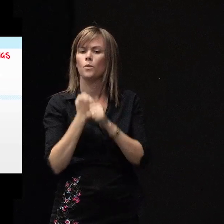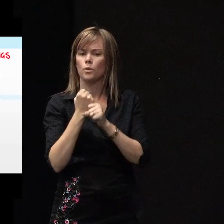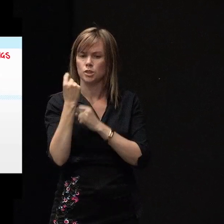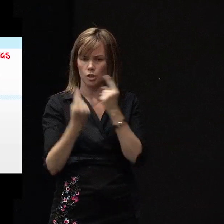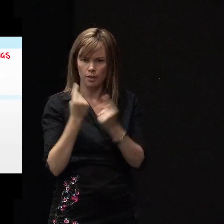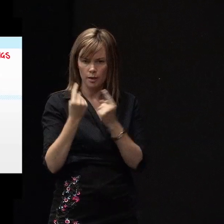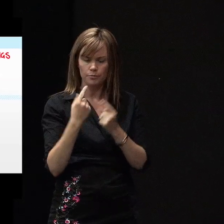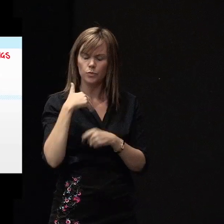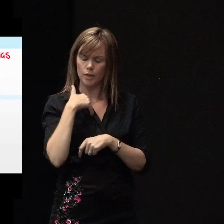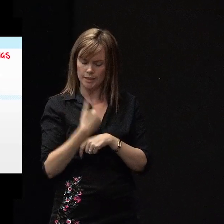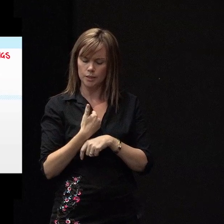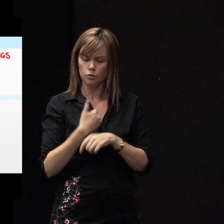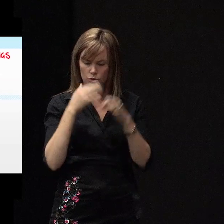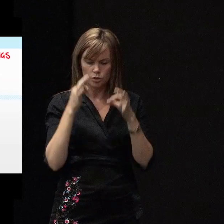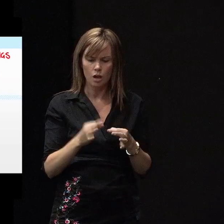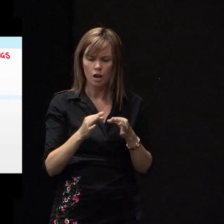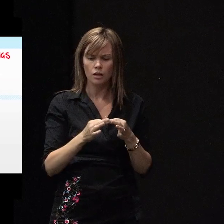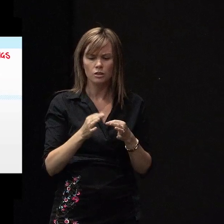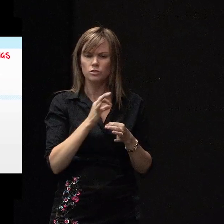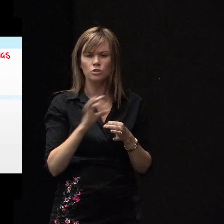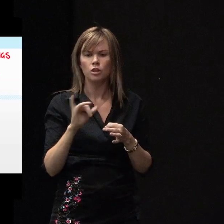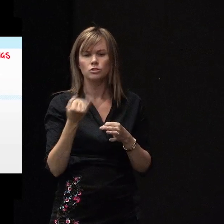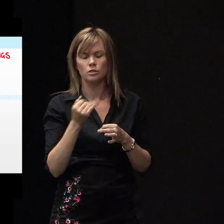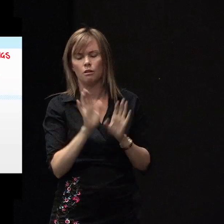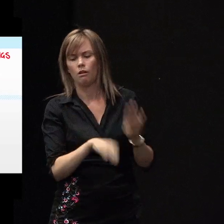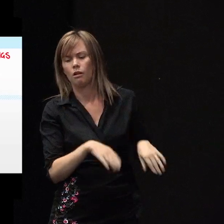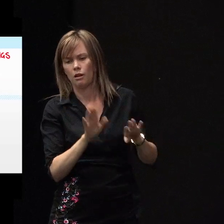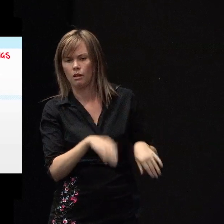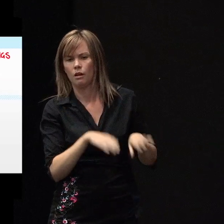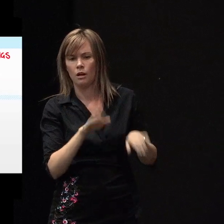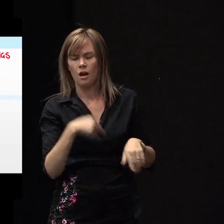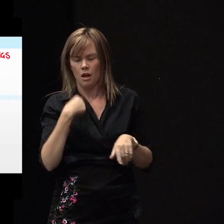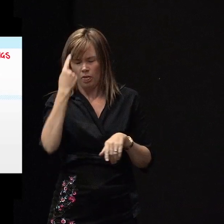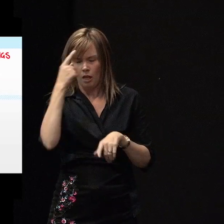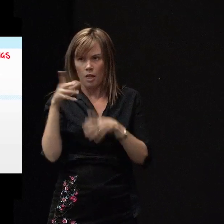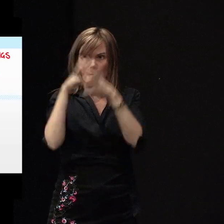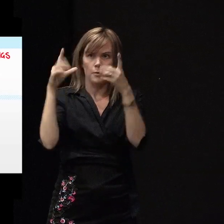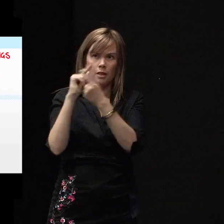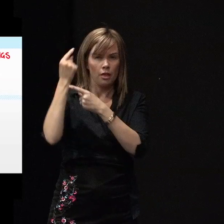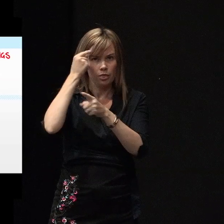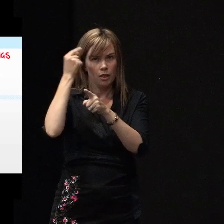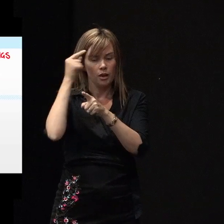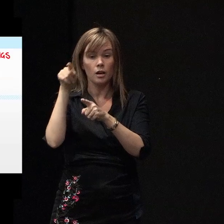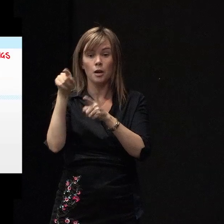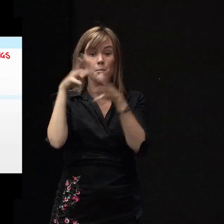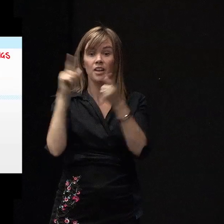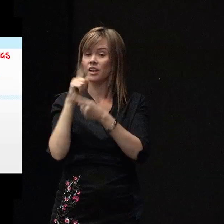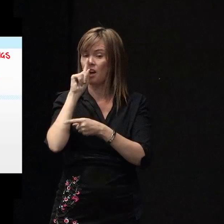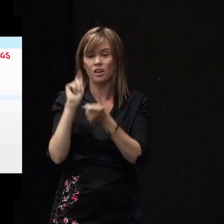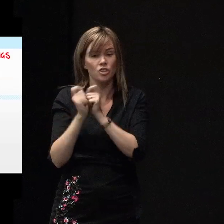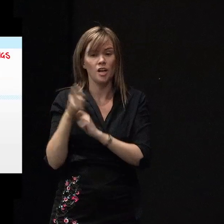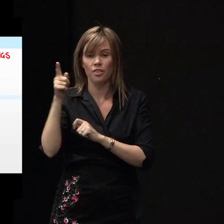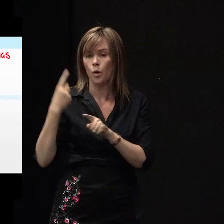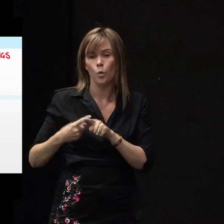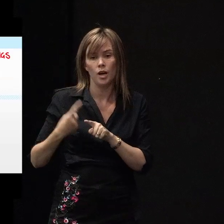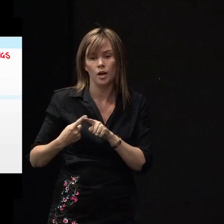decision not to let things go by because we've got bigger things on our minds we can't change the bigger things quickly but the small things we can